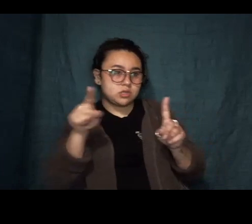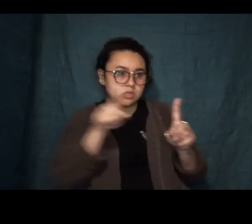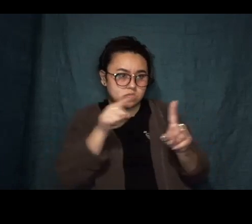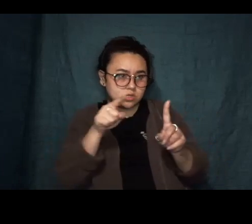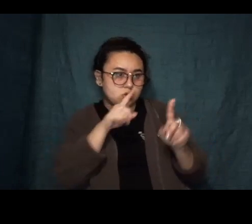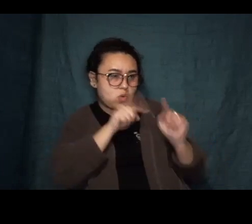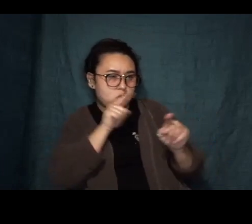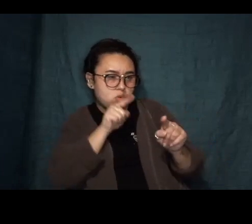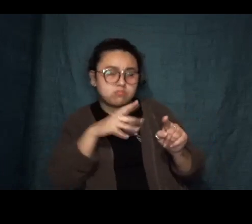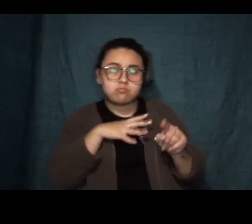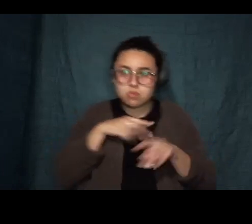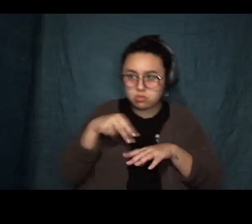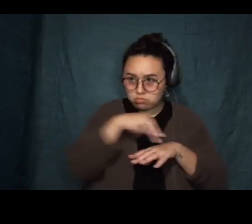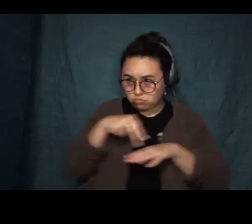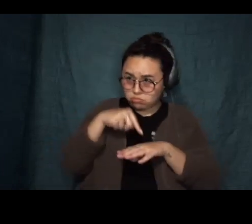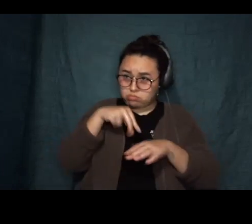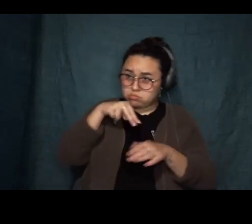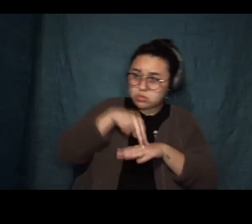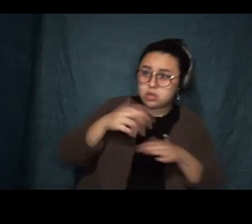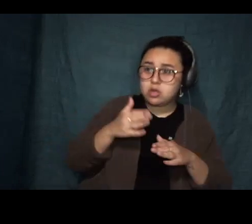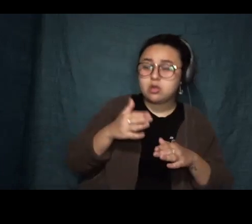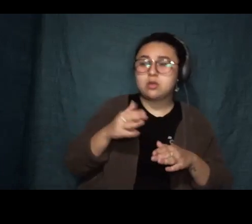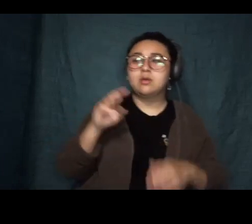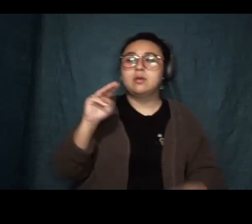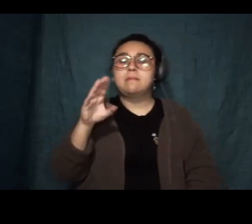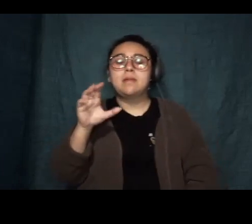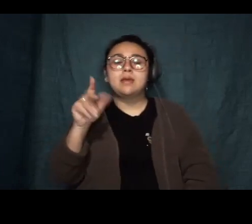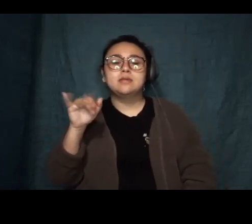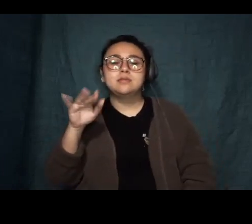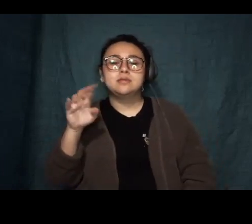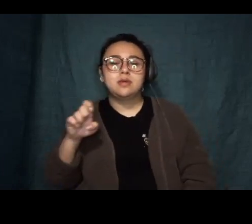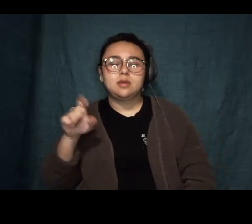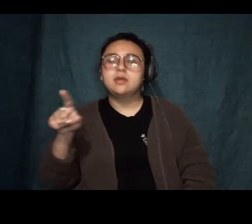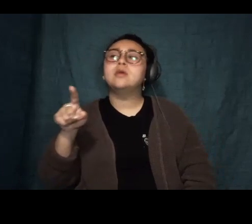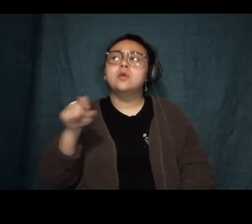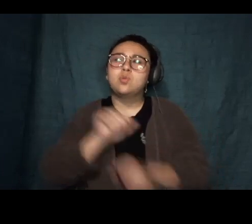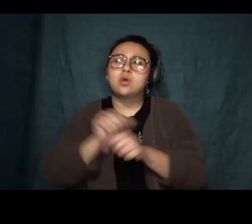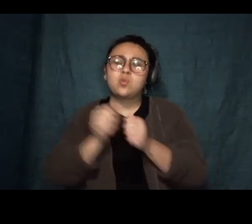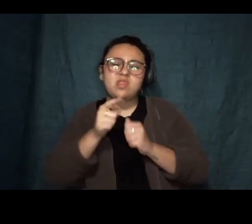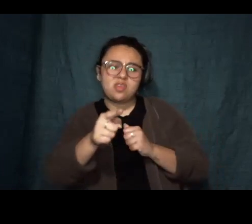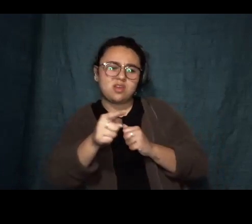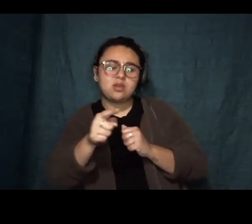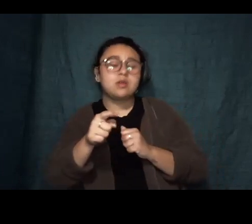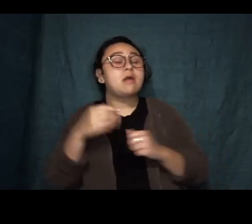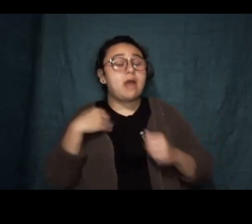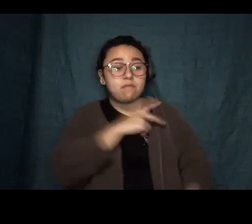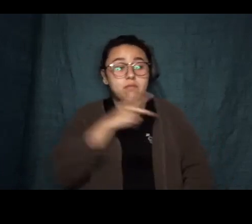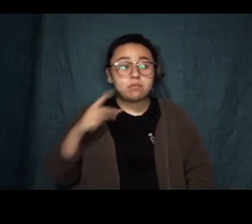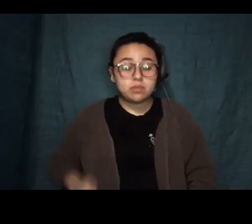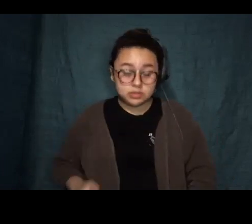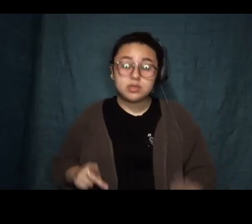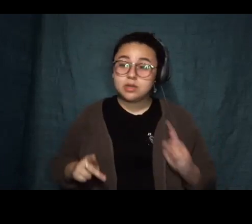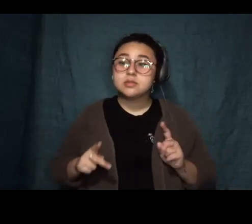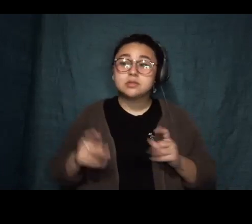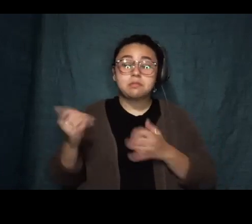sometimes worked the gift shop counter with her, but only sometimes. Whenever there was a princess party, Mackenzie wore the costume dress and chaperoned as the